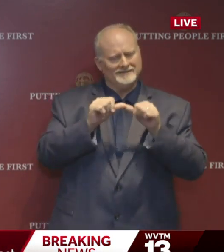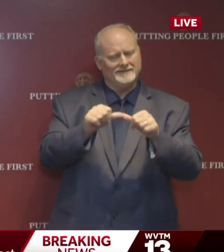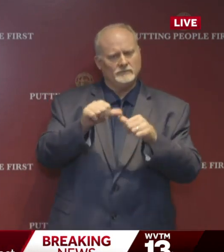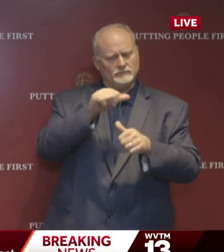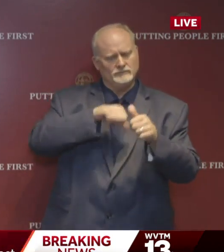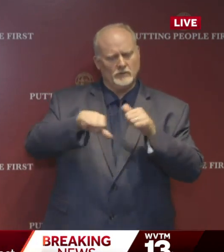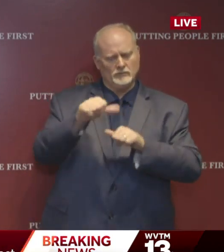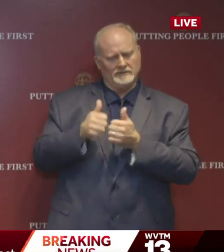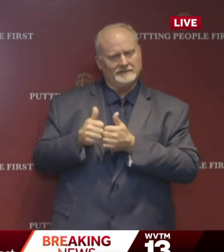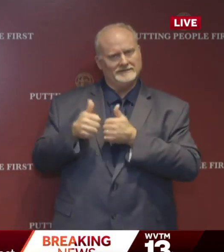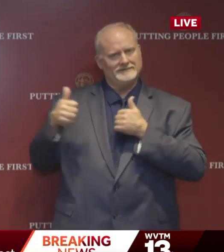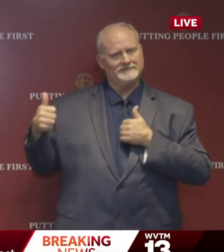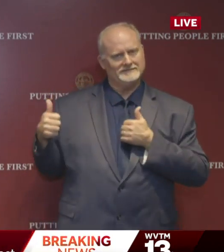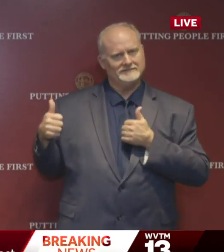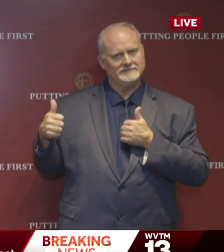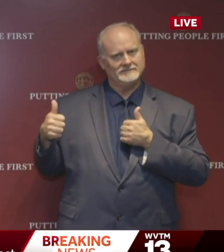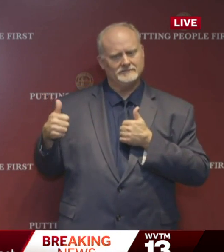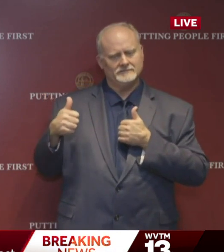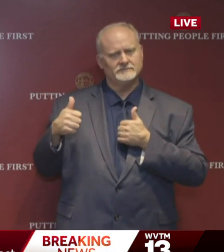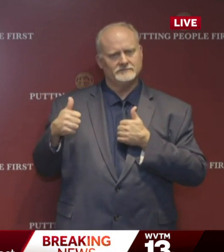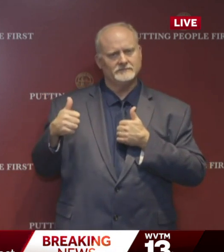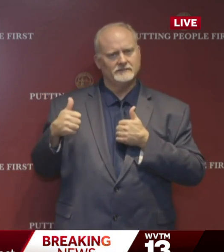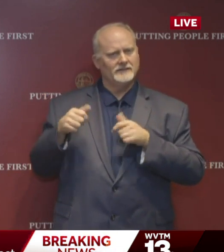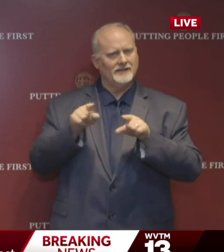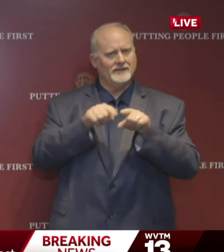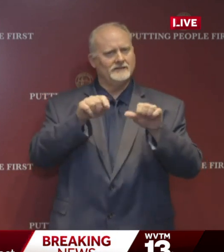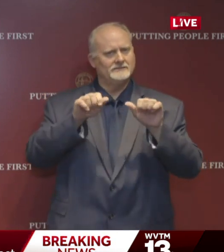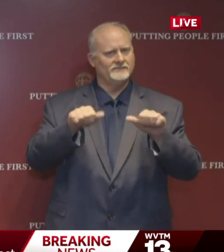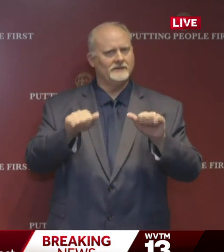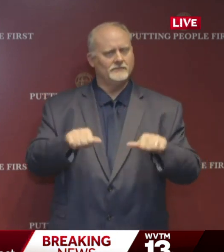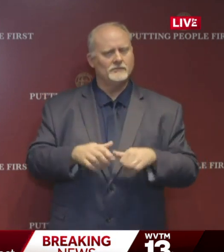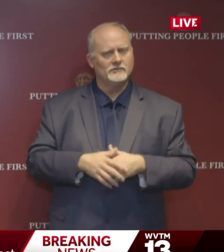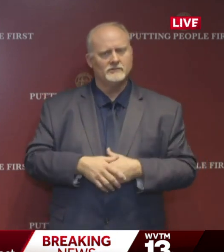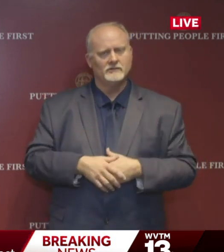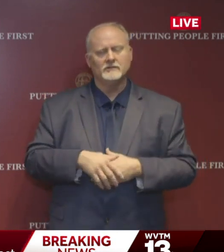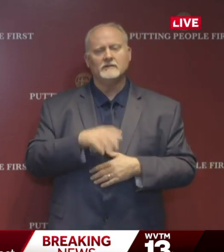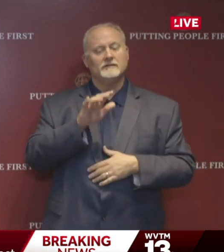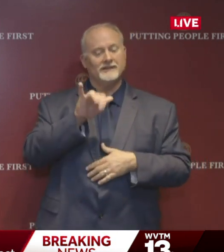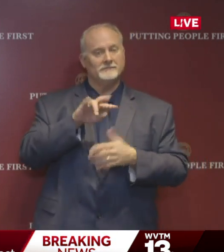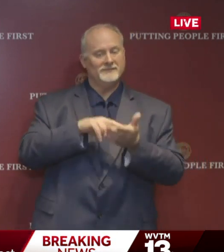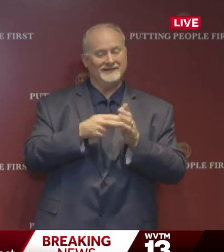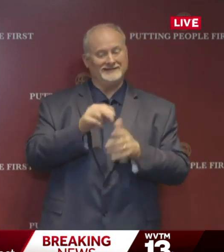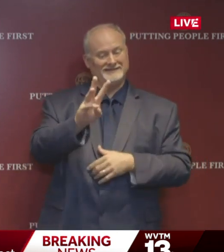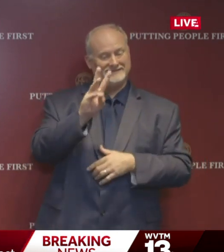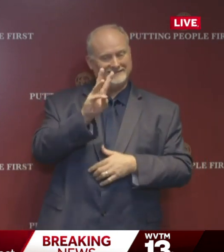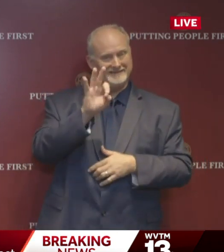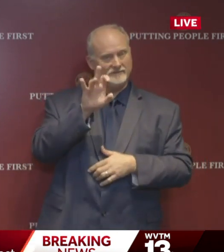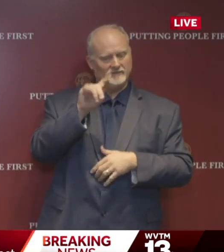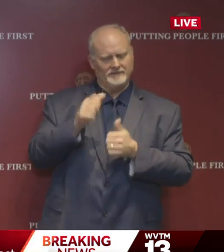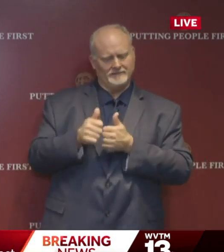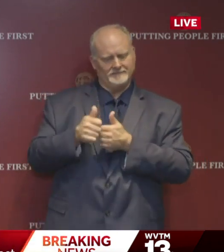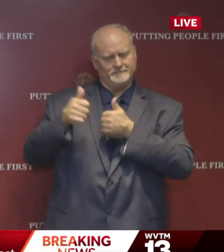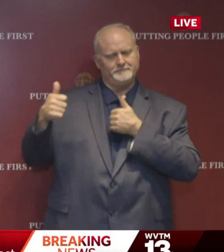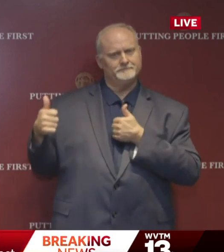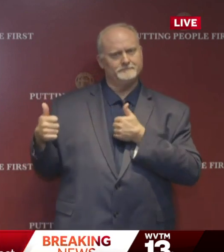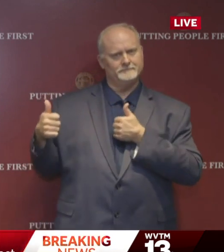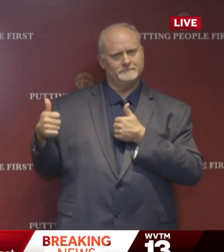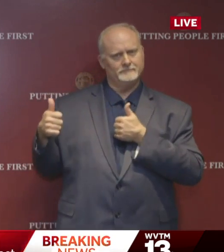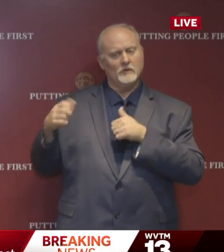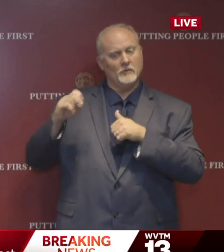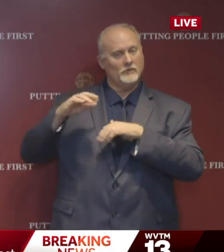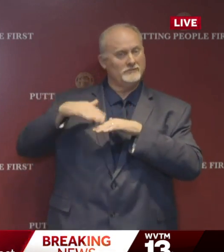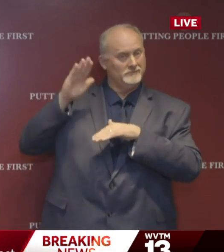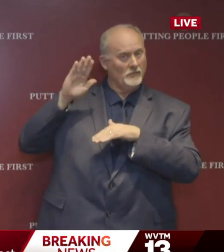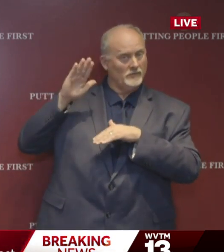and practices as available that includes at least six feet of distance please